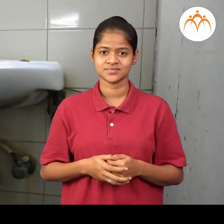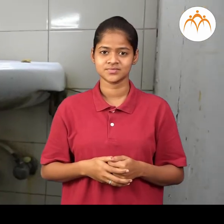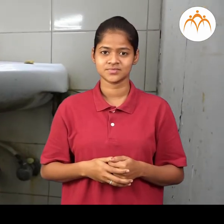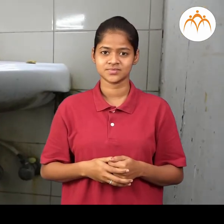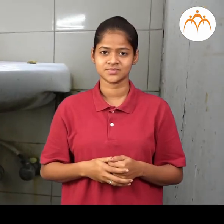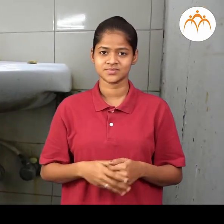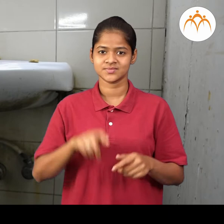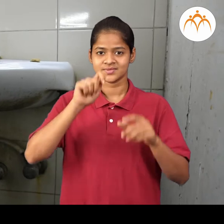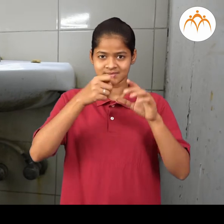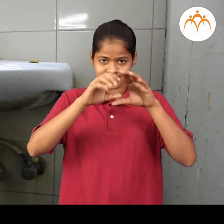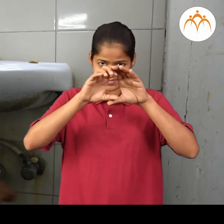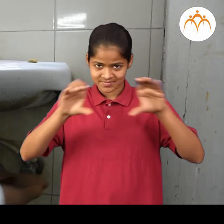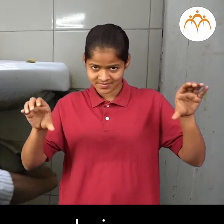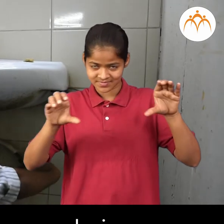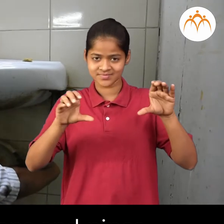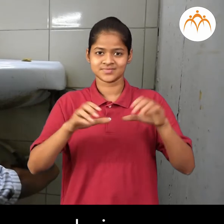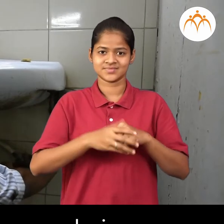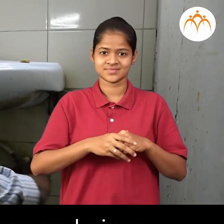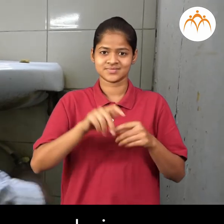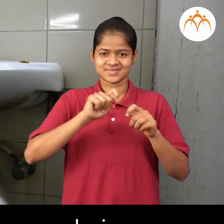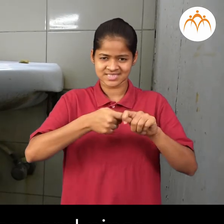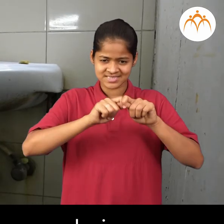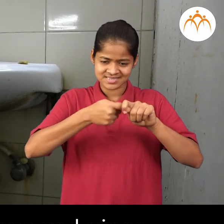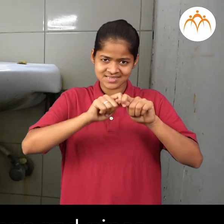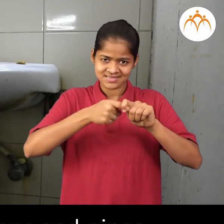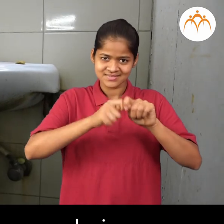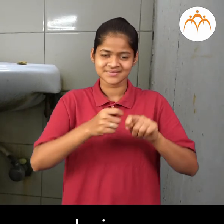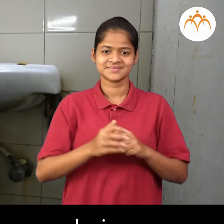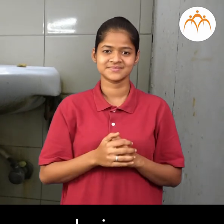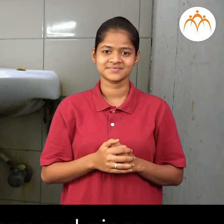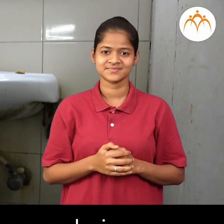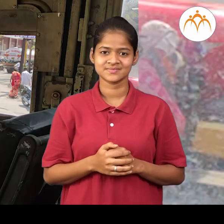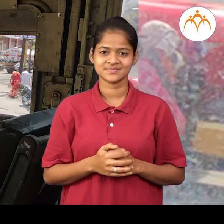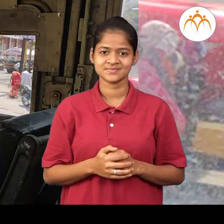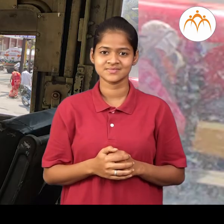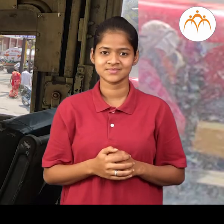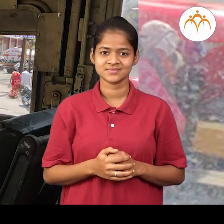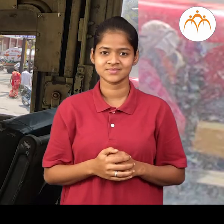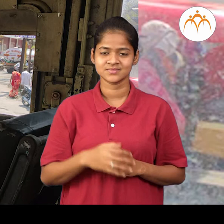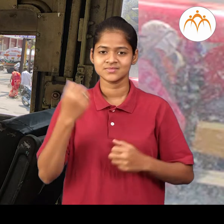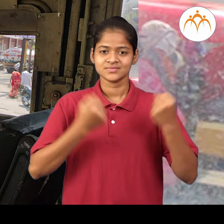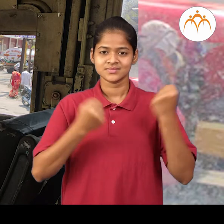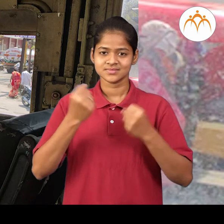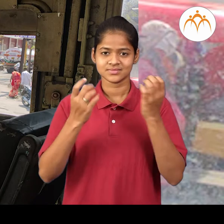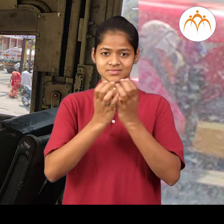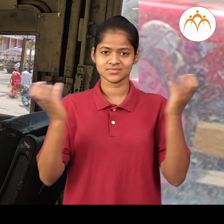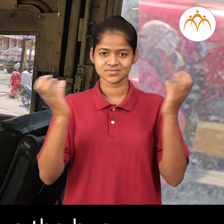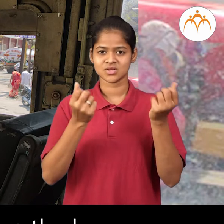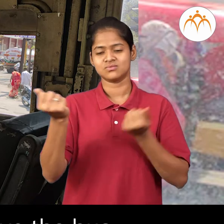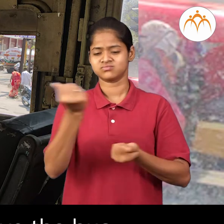Plumber, plumbers repair taps and pipes. Bus driver, bus